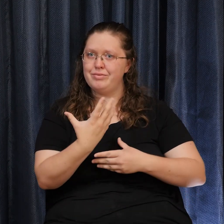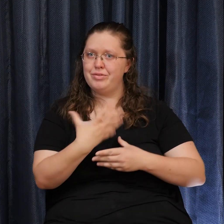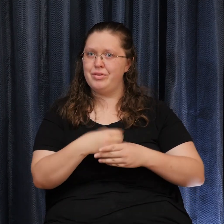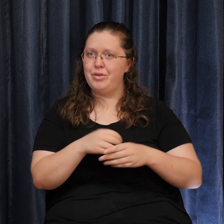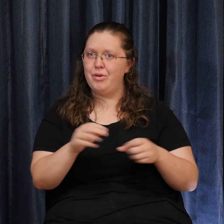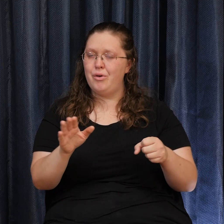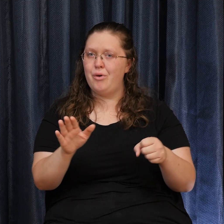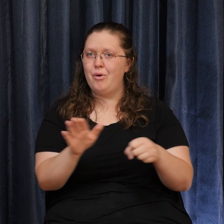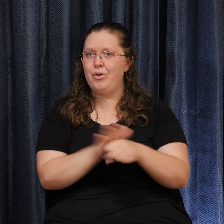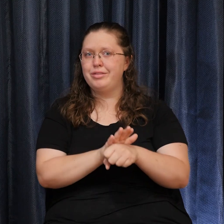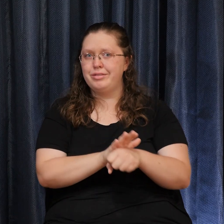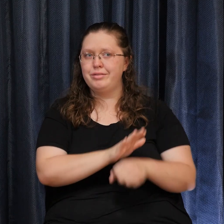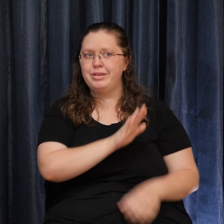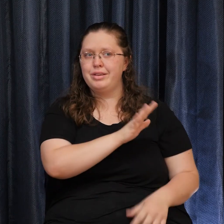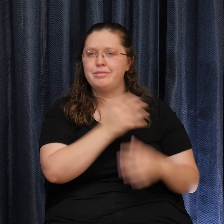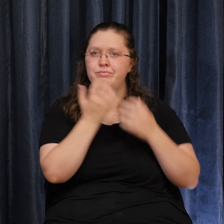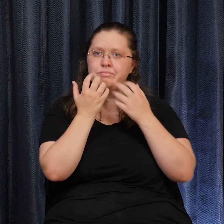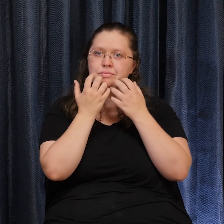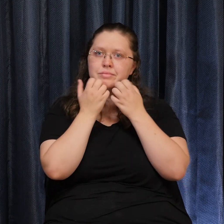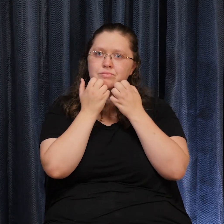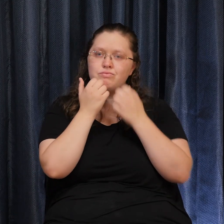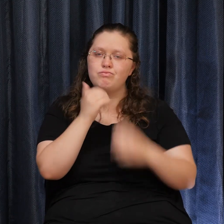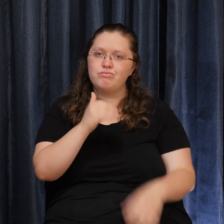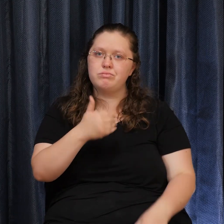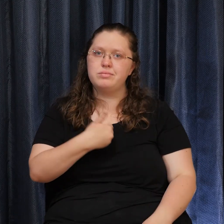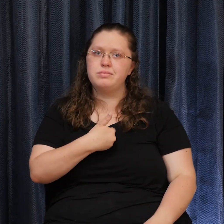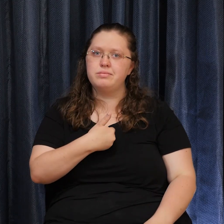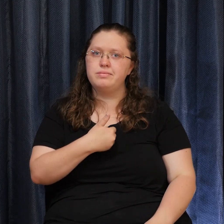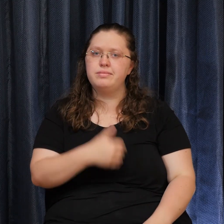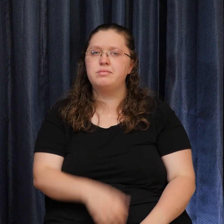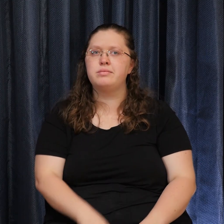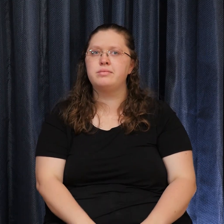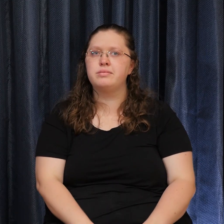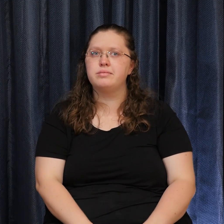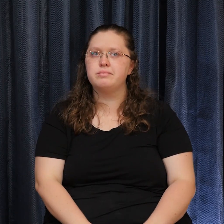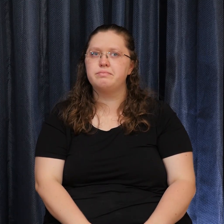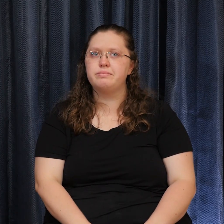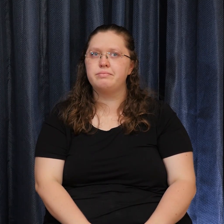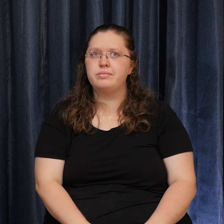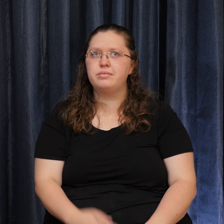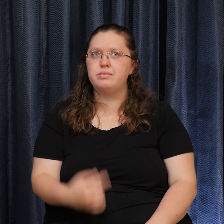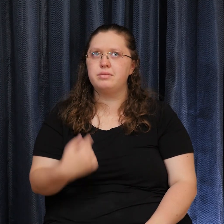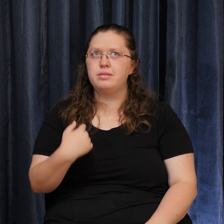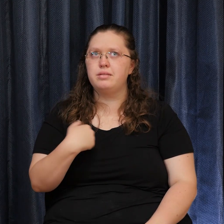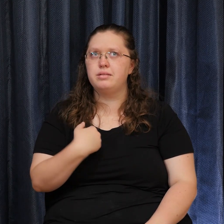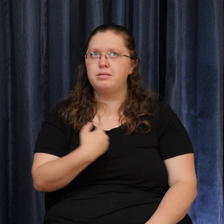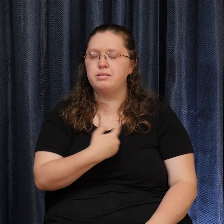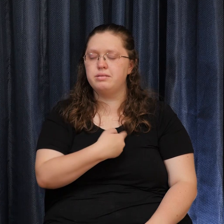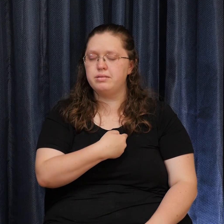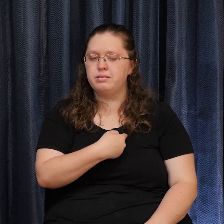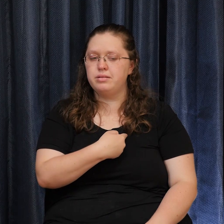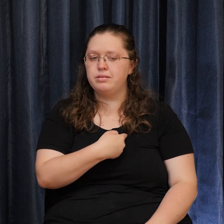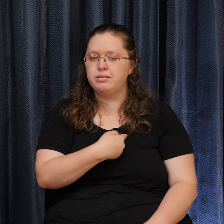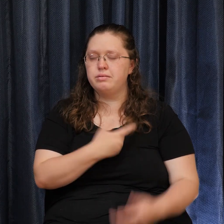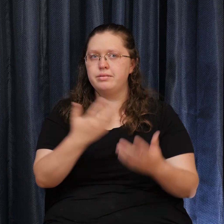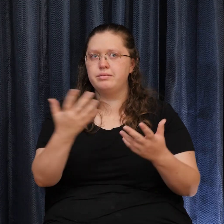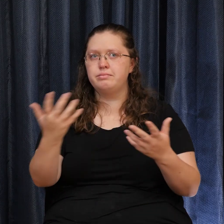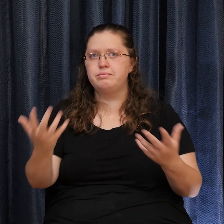Precious soul And we Are garnered And encouraged In that energy